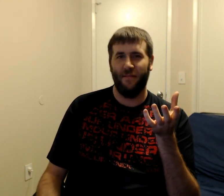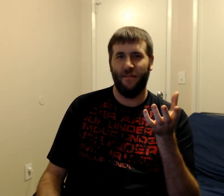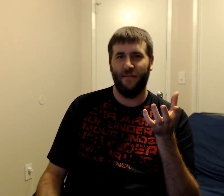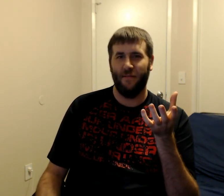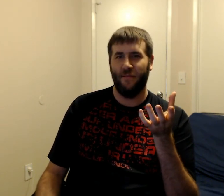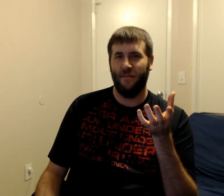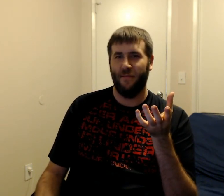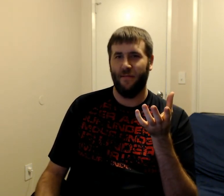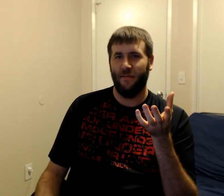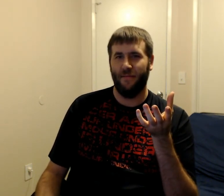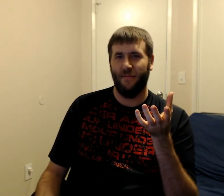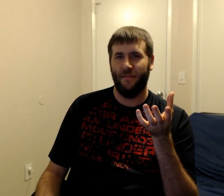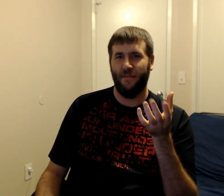Can you prove it?